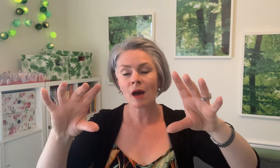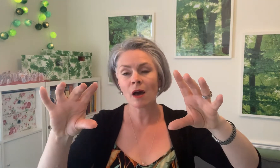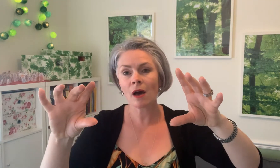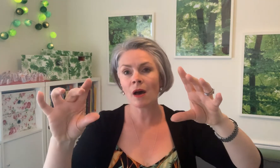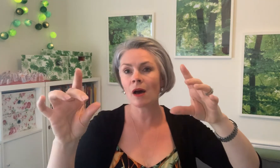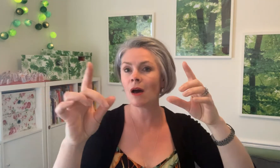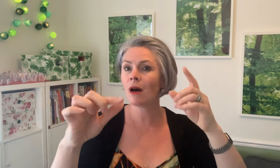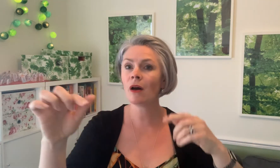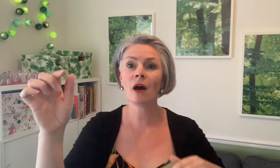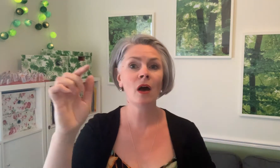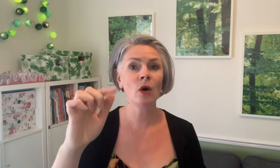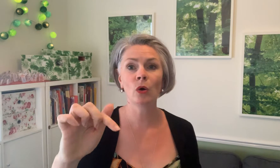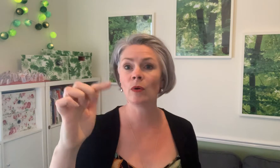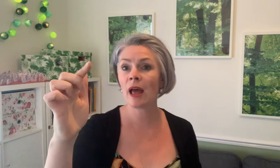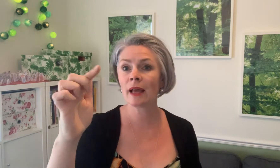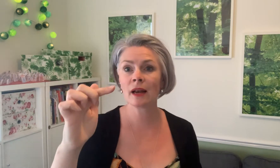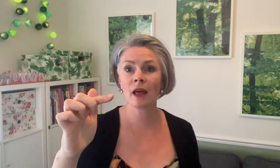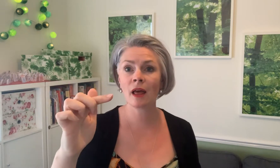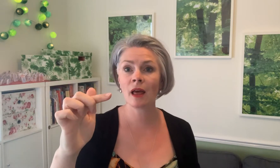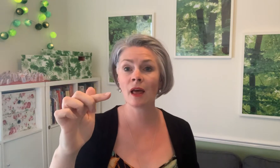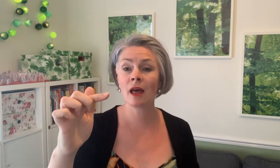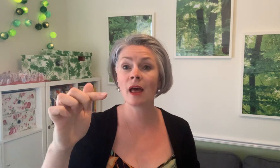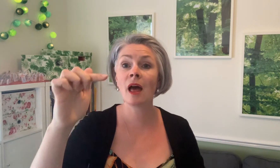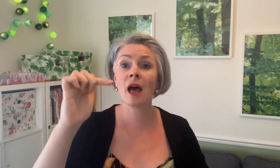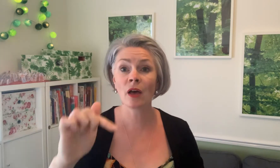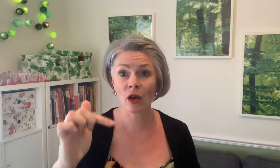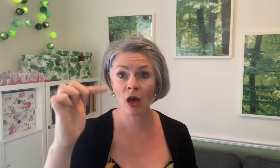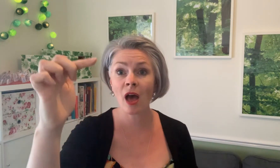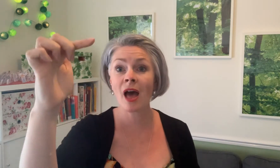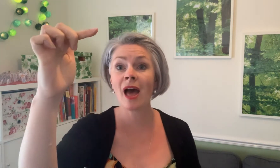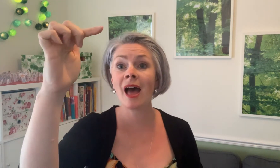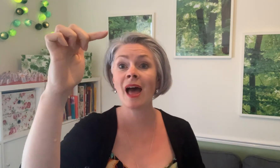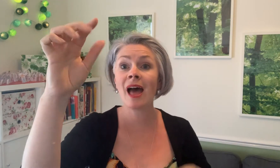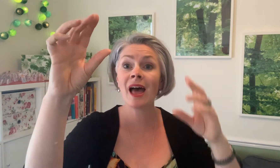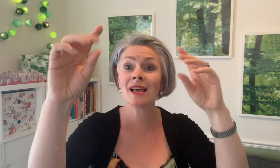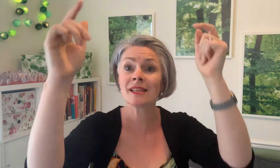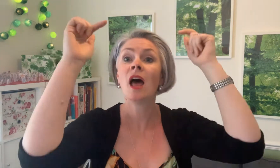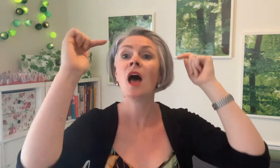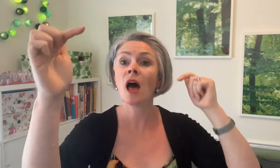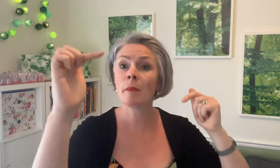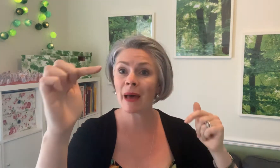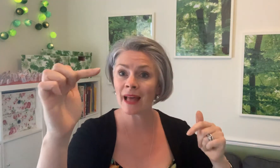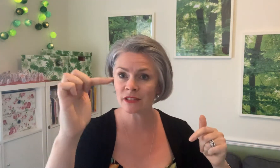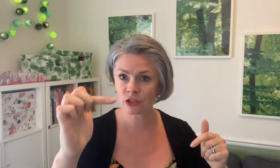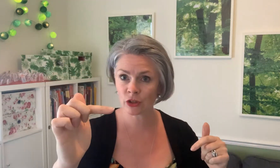Are reckless abandoned